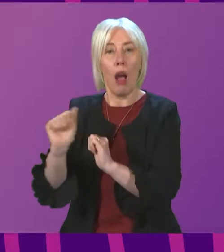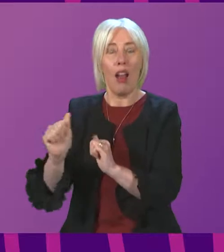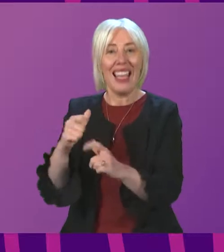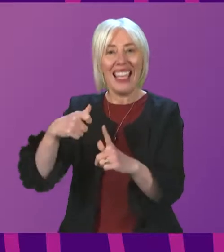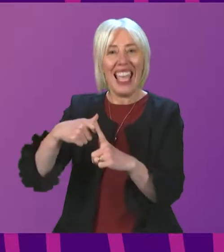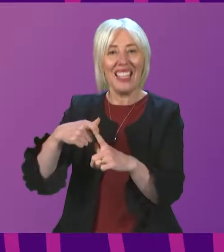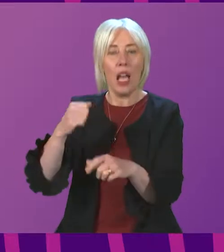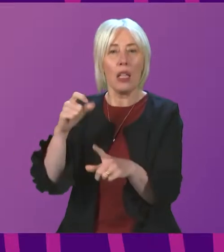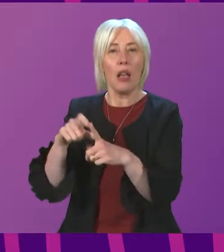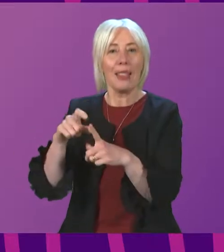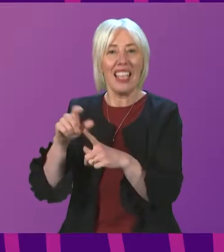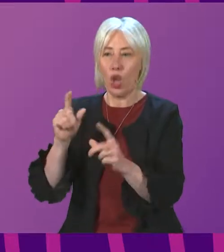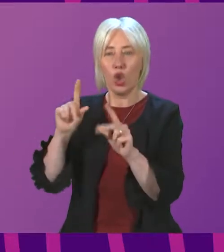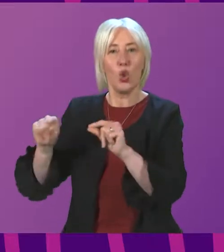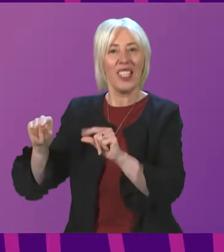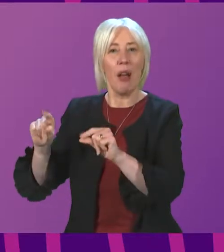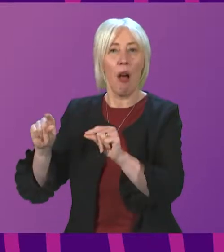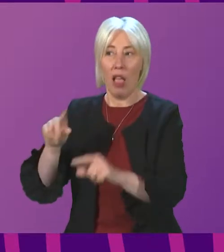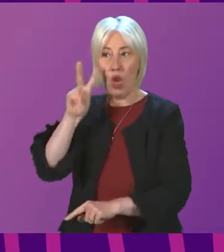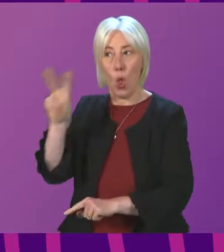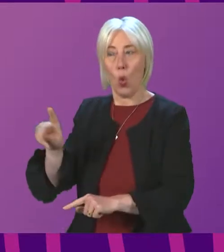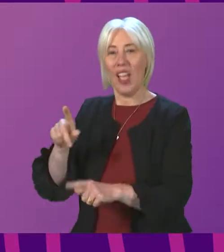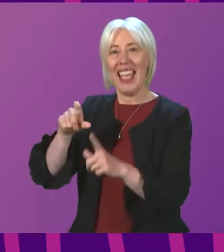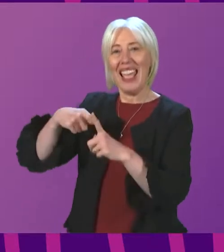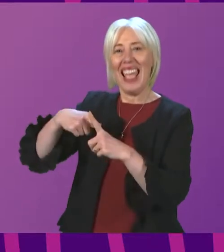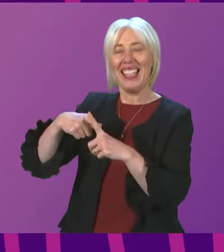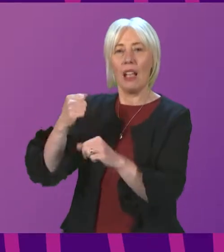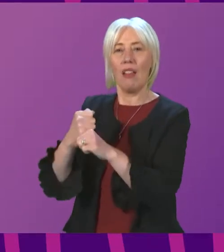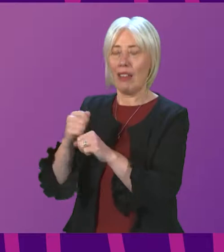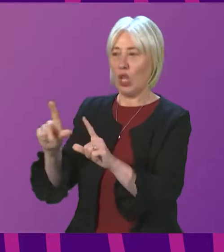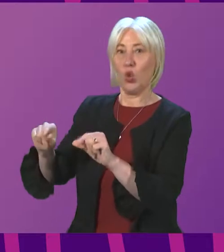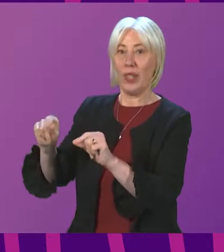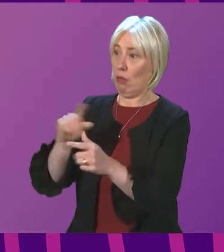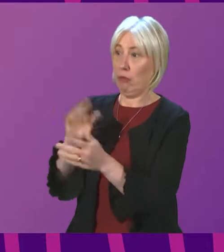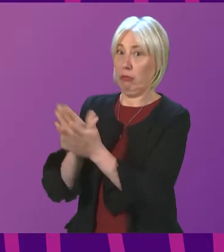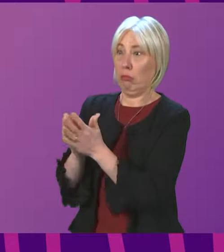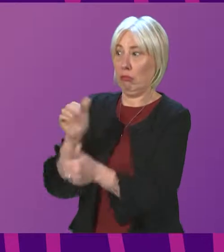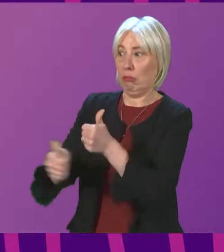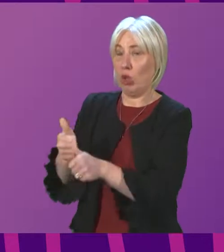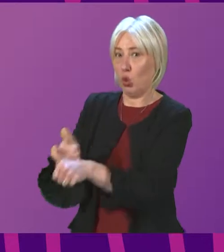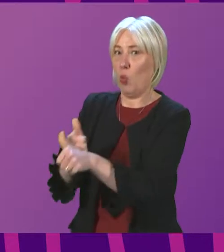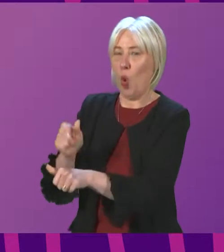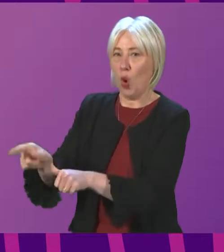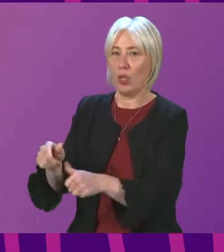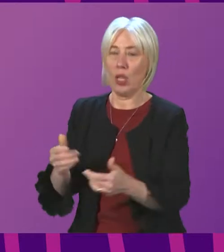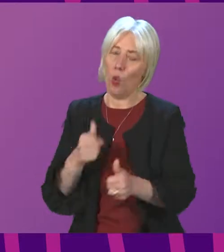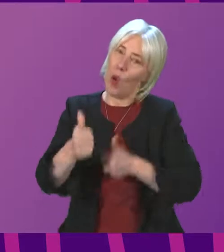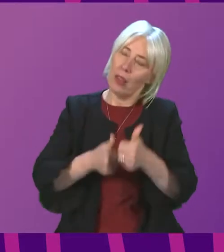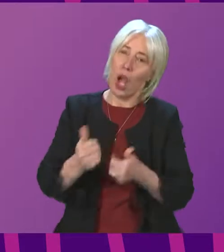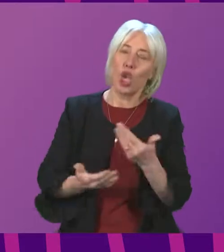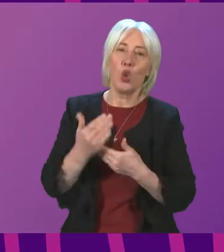Twitter. So I would simply direct the chamber to her comments and happily endorse them and wish her well with her new responsibilities.